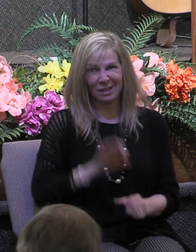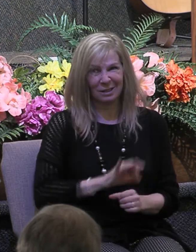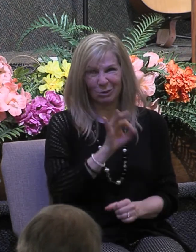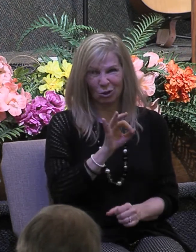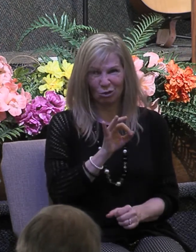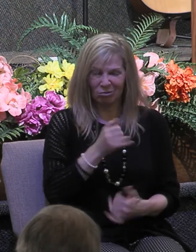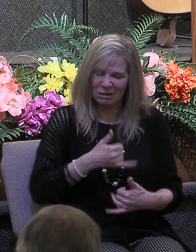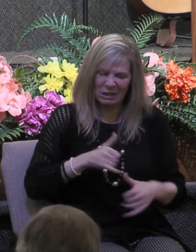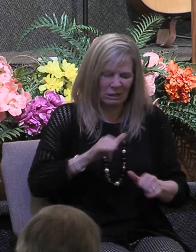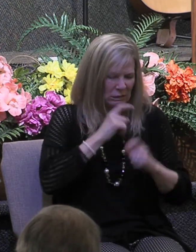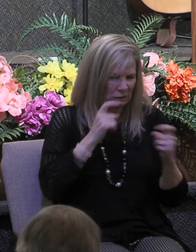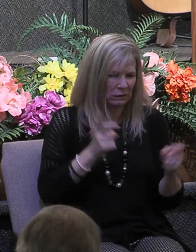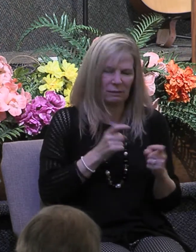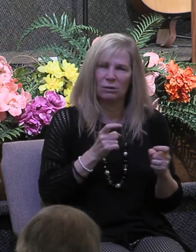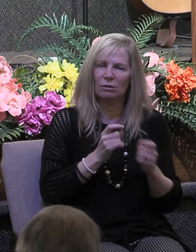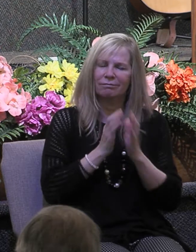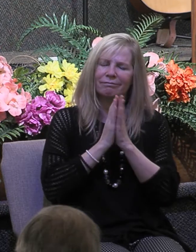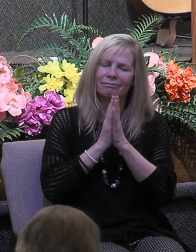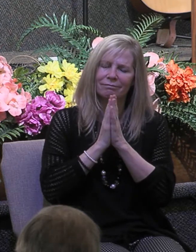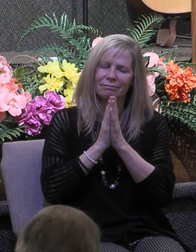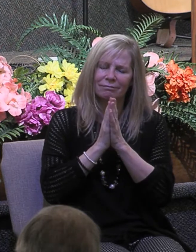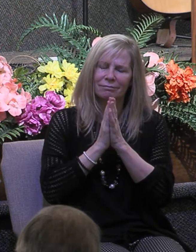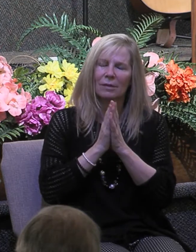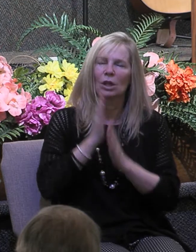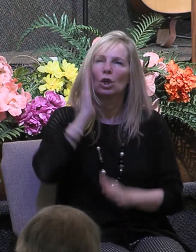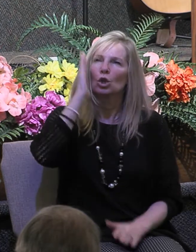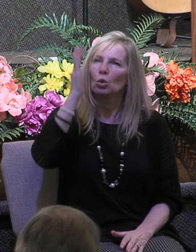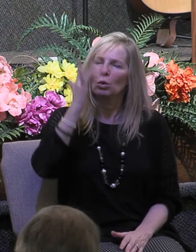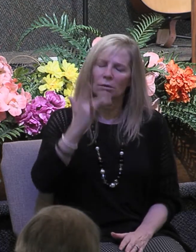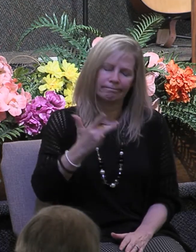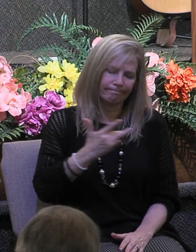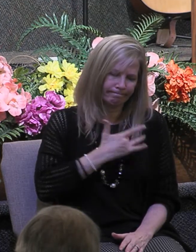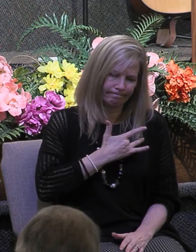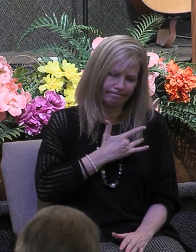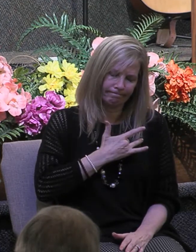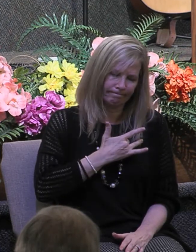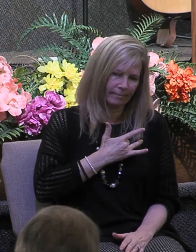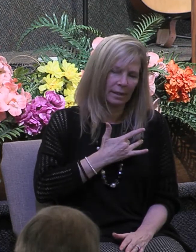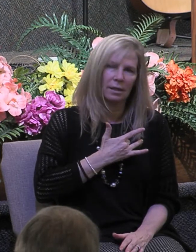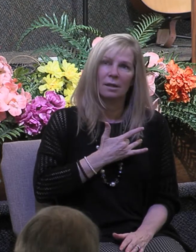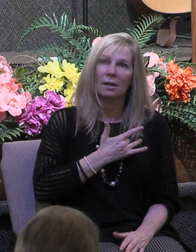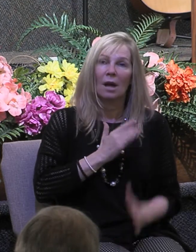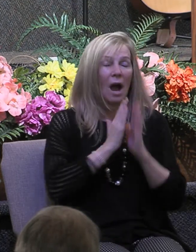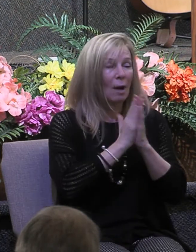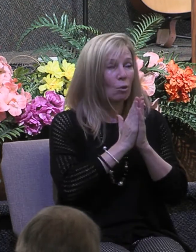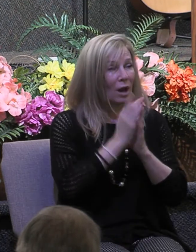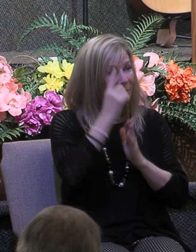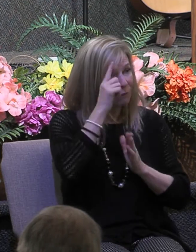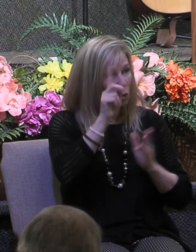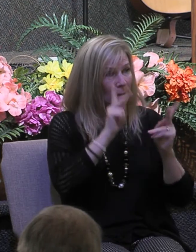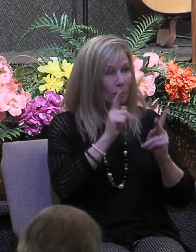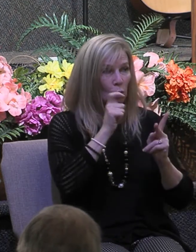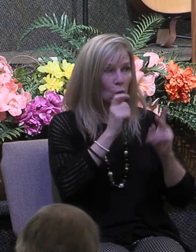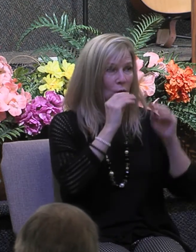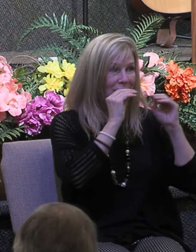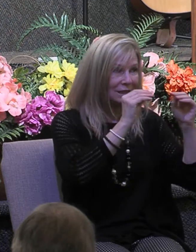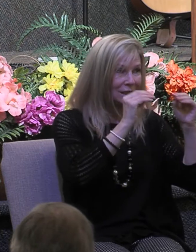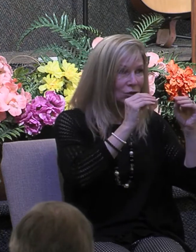so I pray father that you'll convict us I pray for those who teach the little ones older ones adults